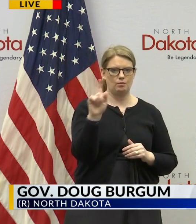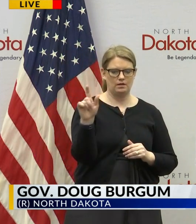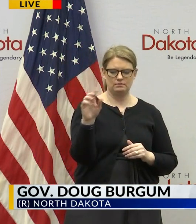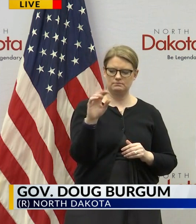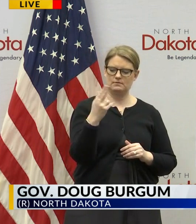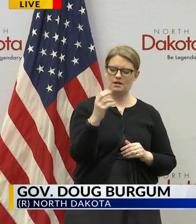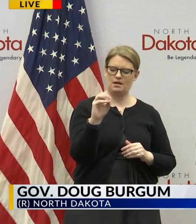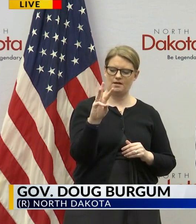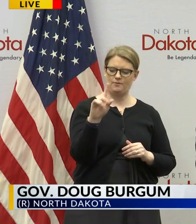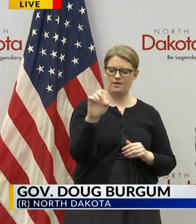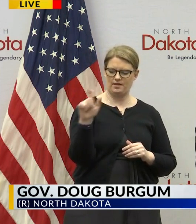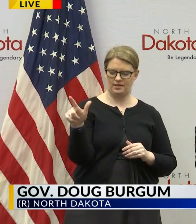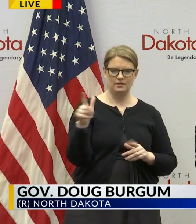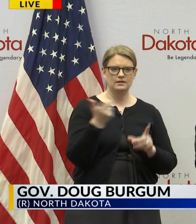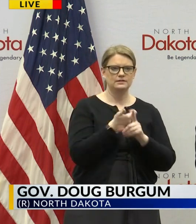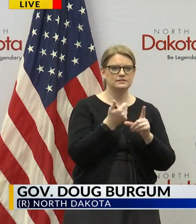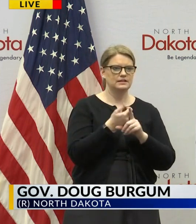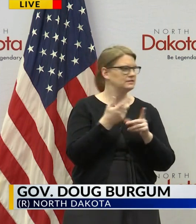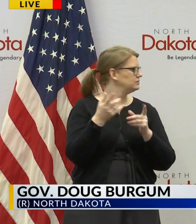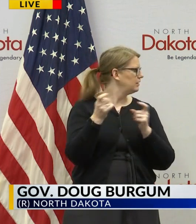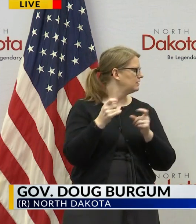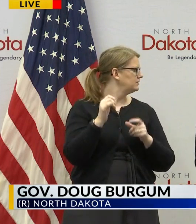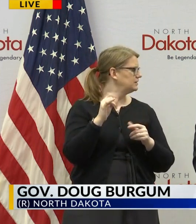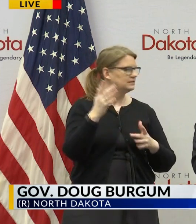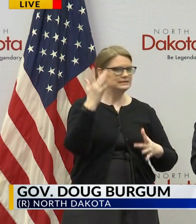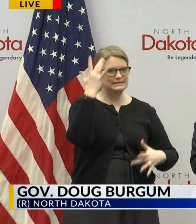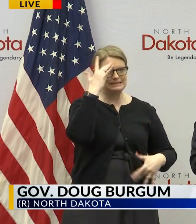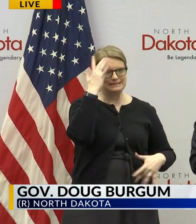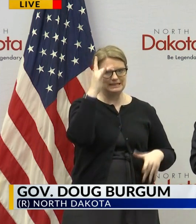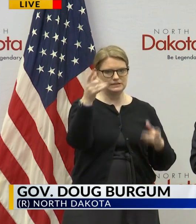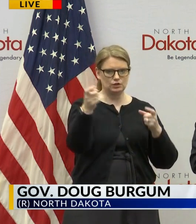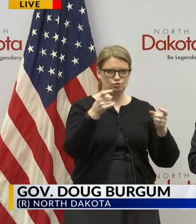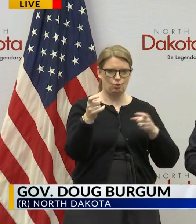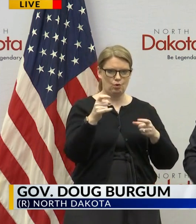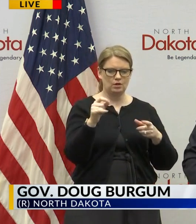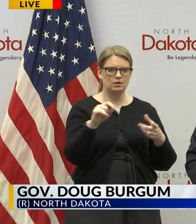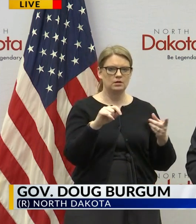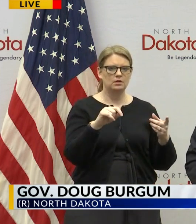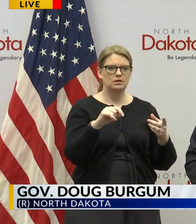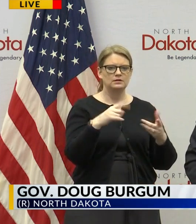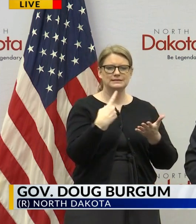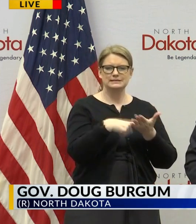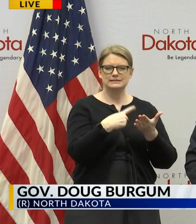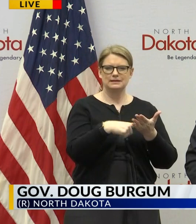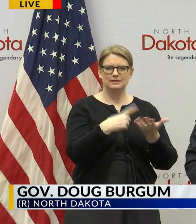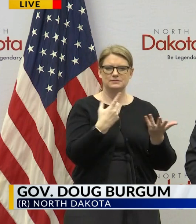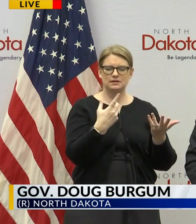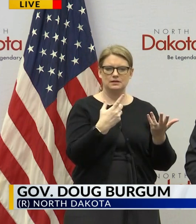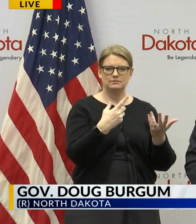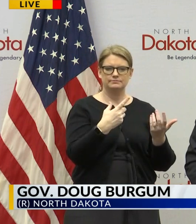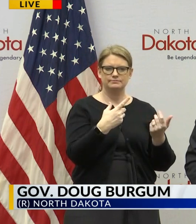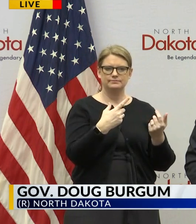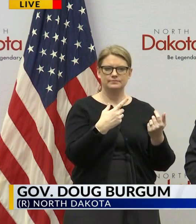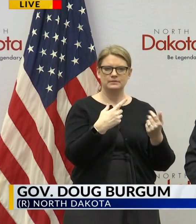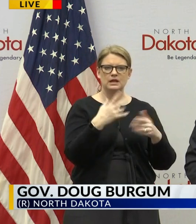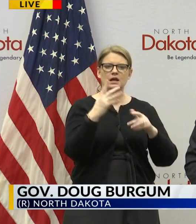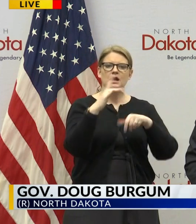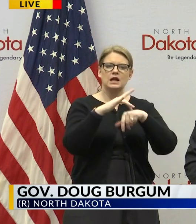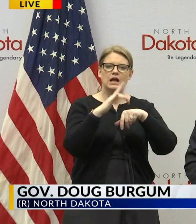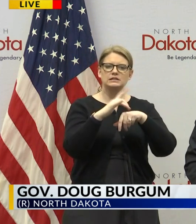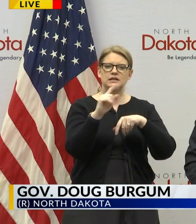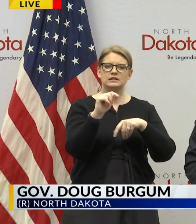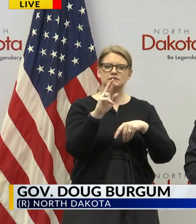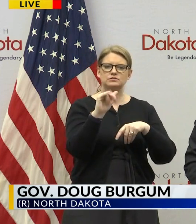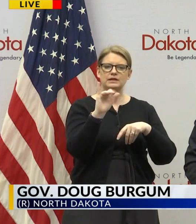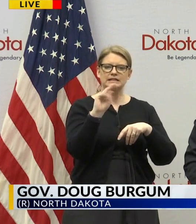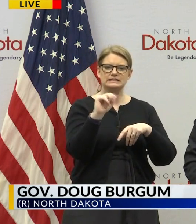the North Dakota assistant director of disease control to to talk a little bit about how we do contact tracing